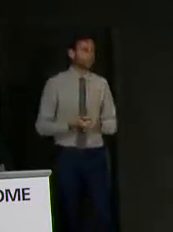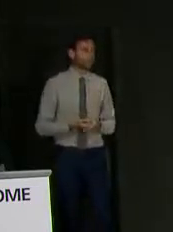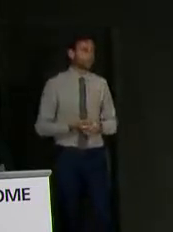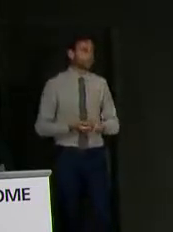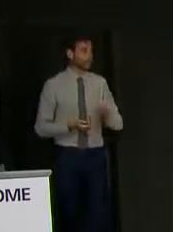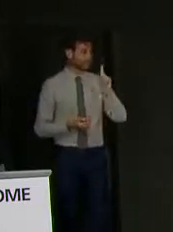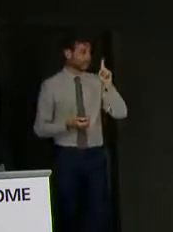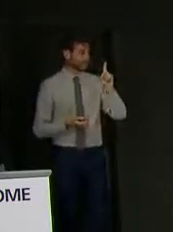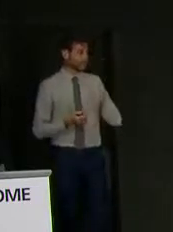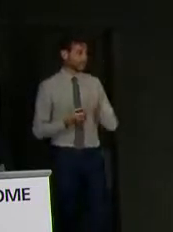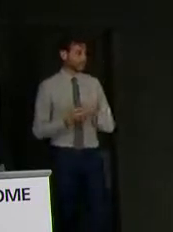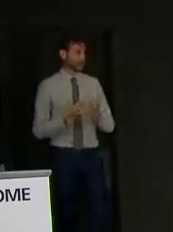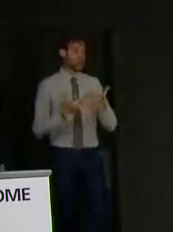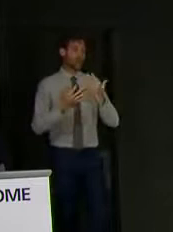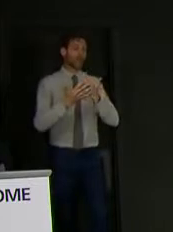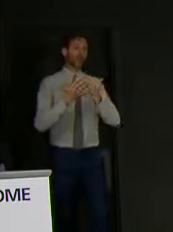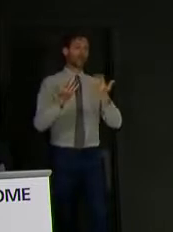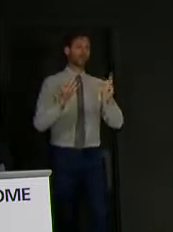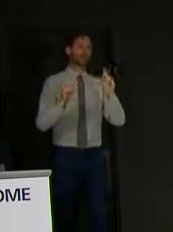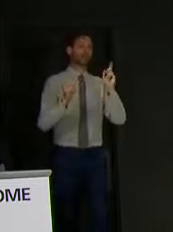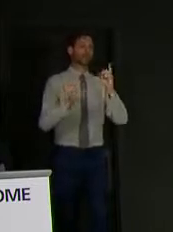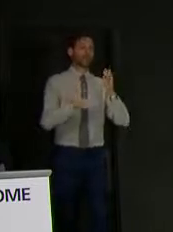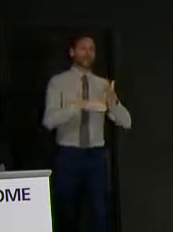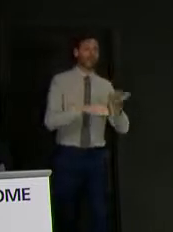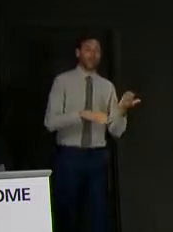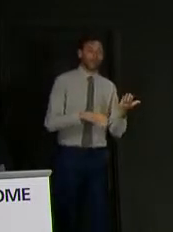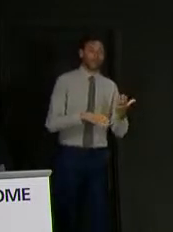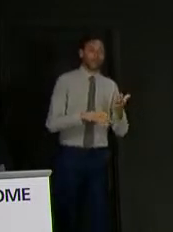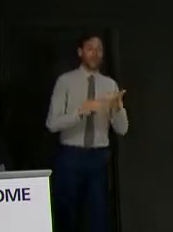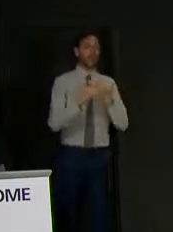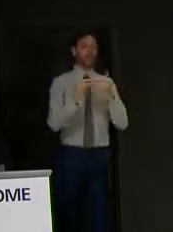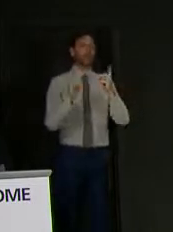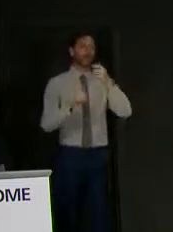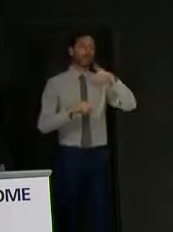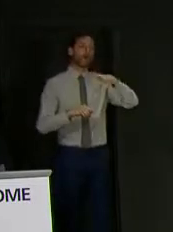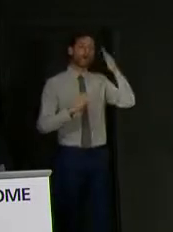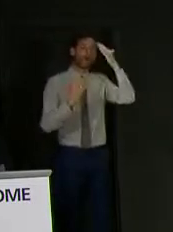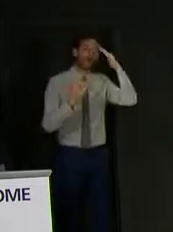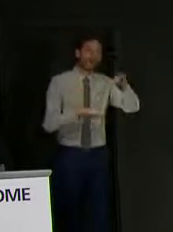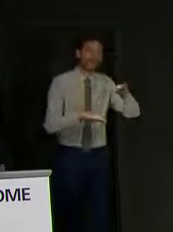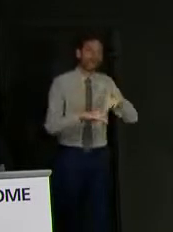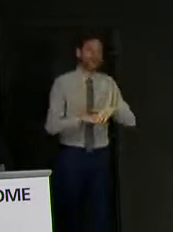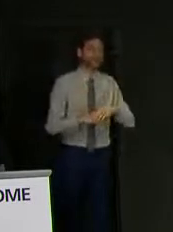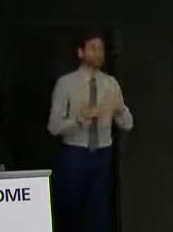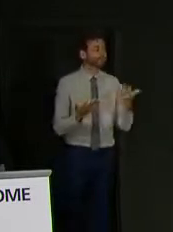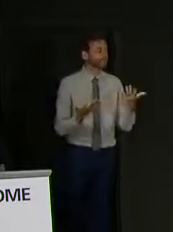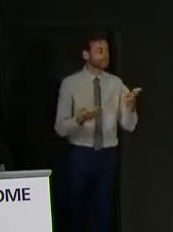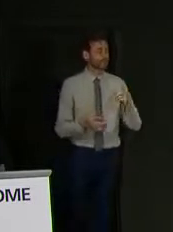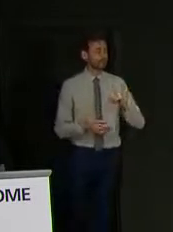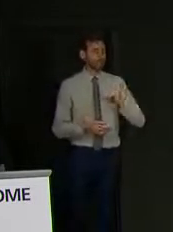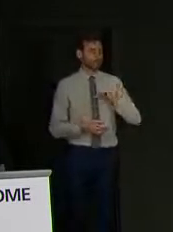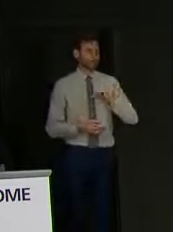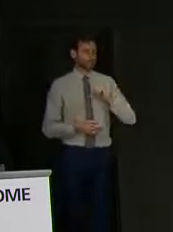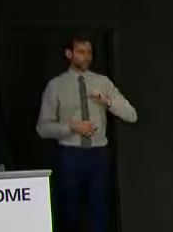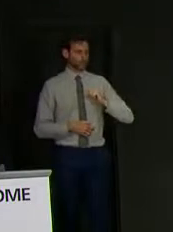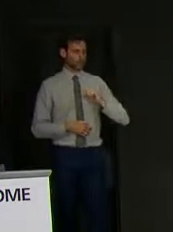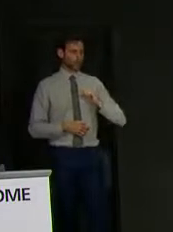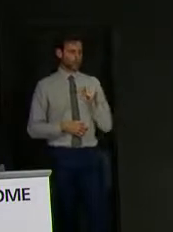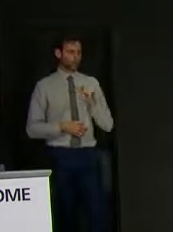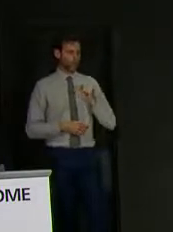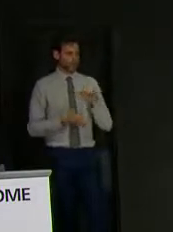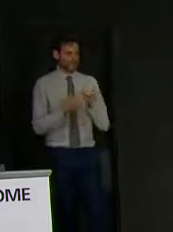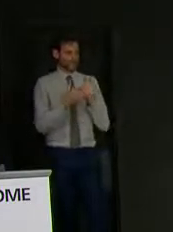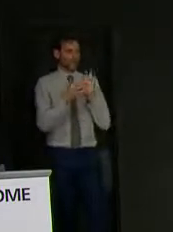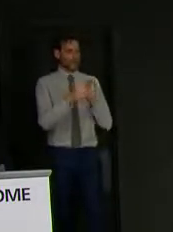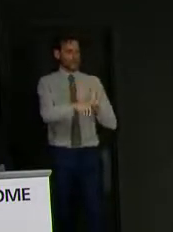of people aren't at work at the moment. People won't be going on summer holiday. So given Scotland's issues around skin cancer,